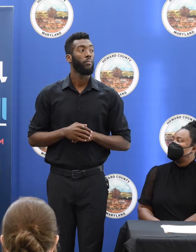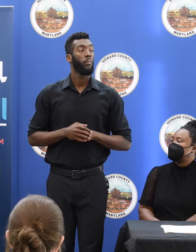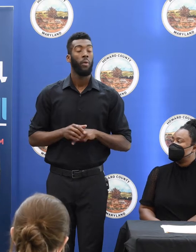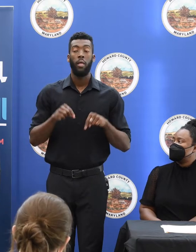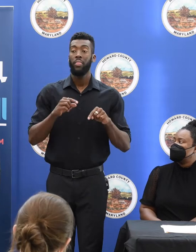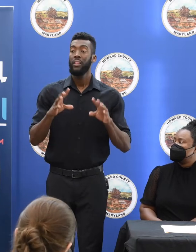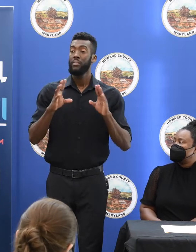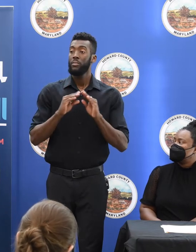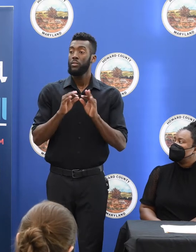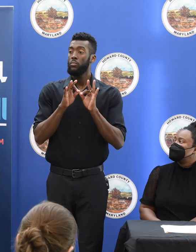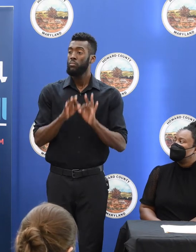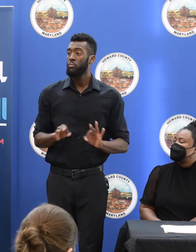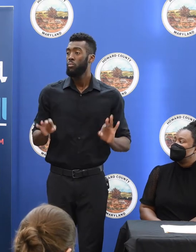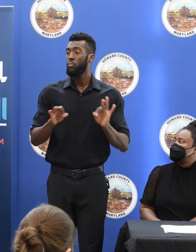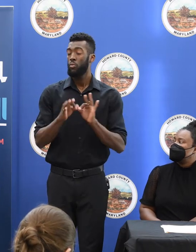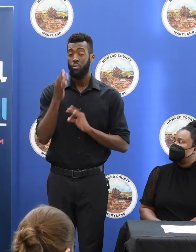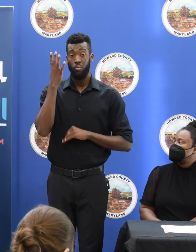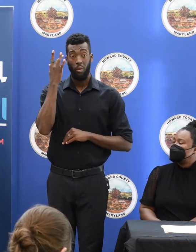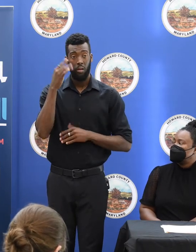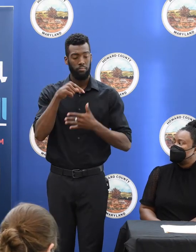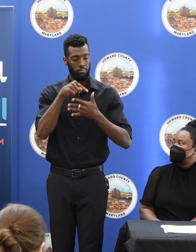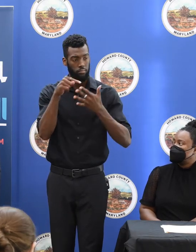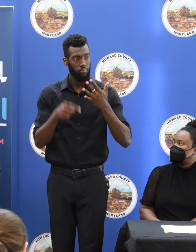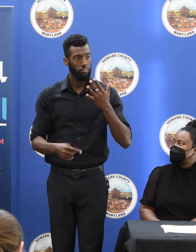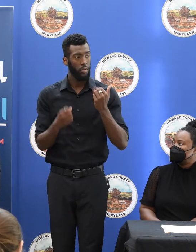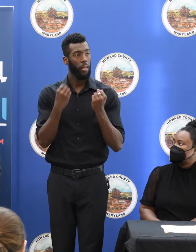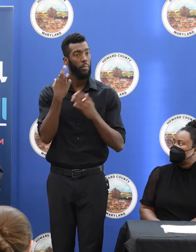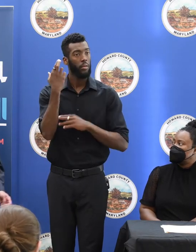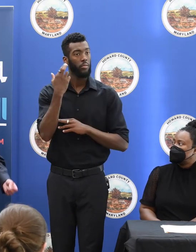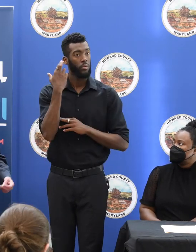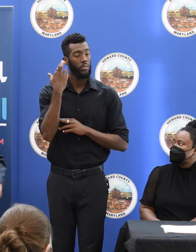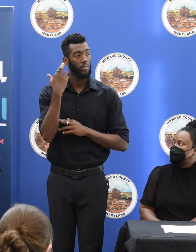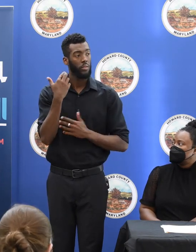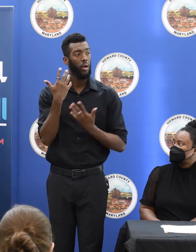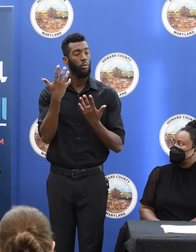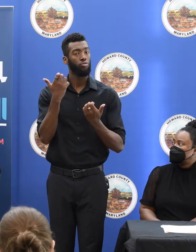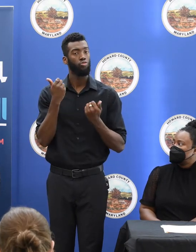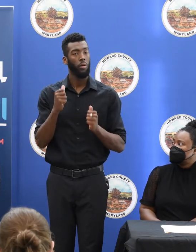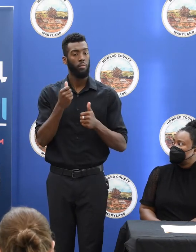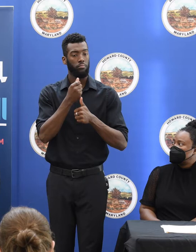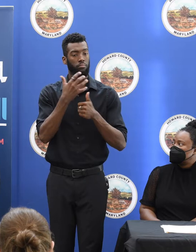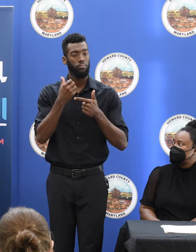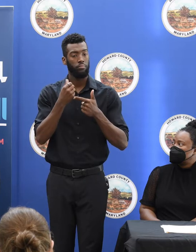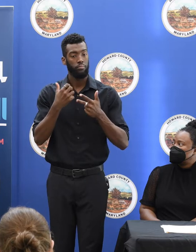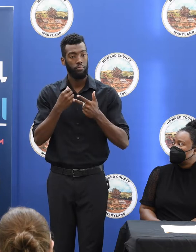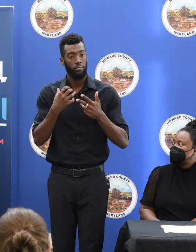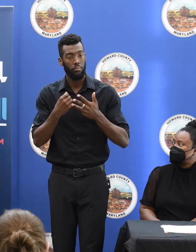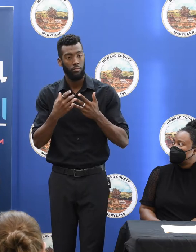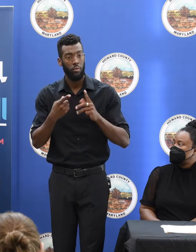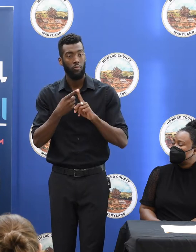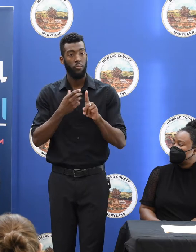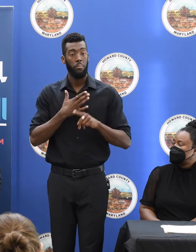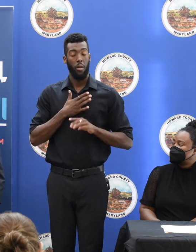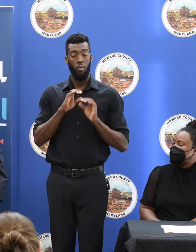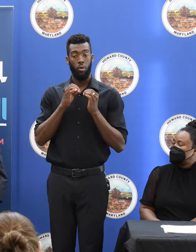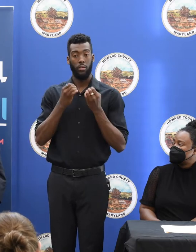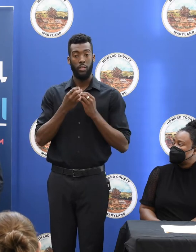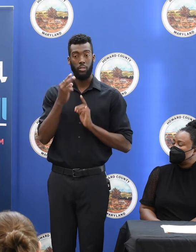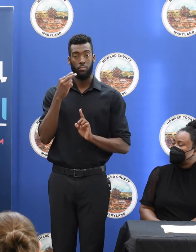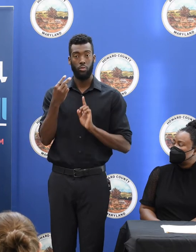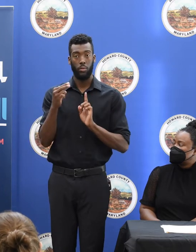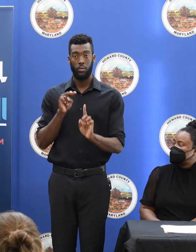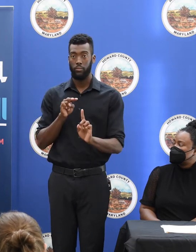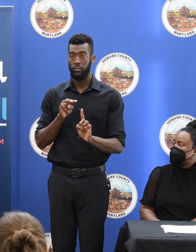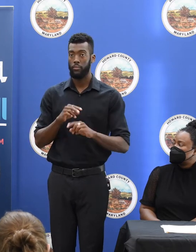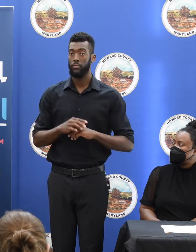important for multiple reasons. And I want to go into those from each of the organizations that I'm privileged to